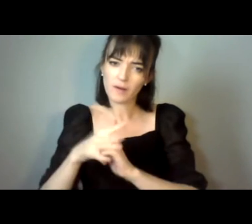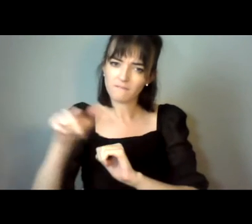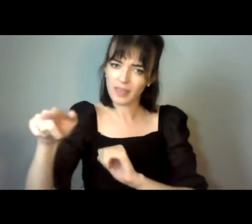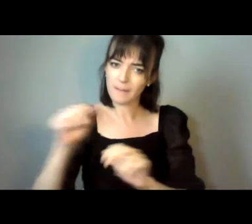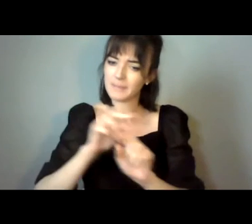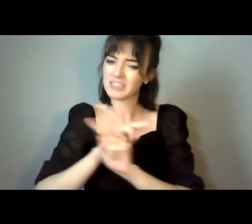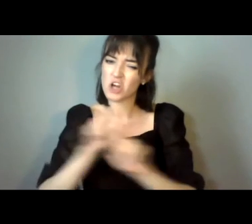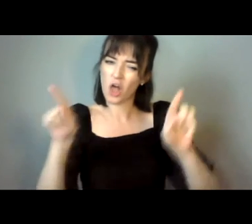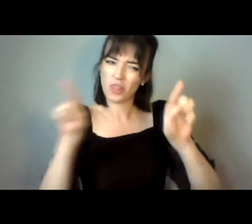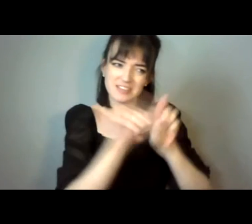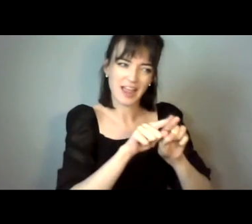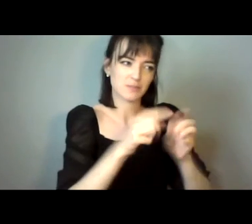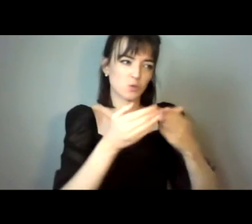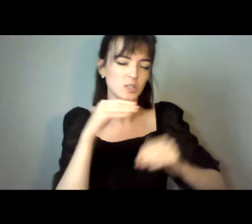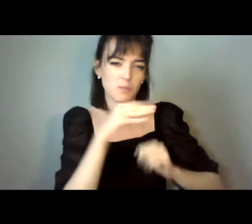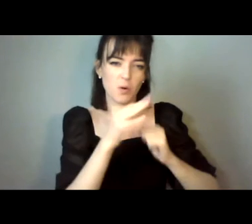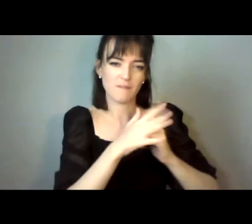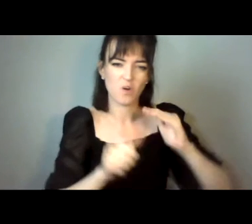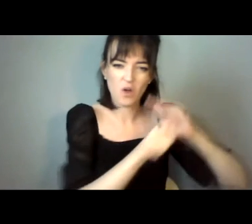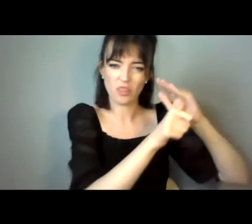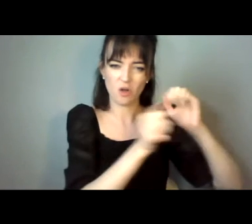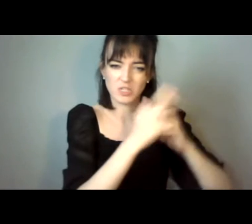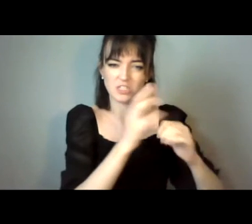the authorities or the relatives.